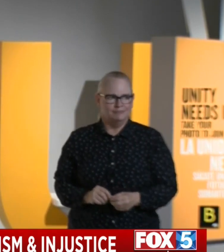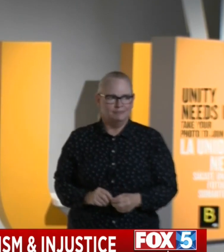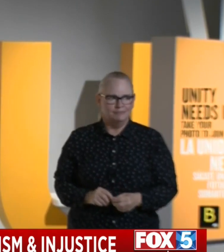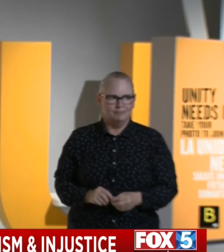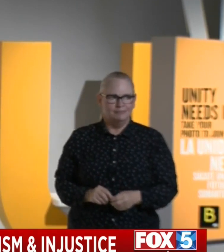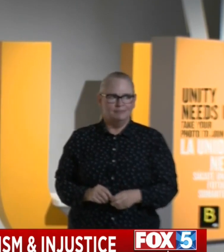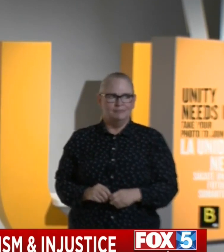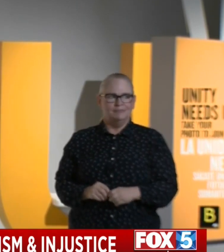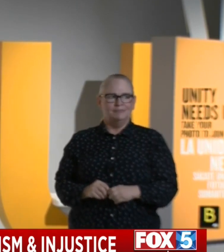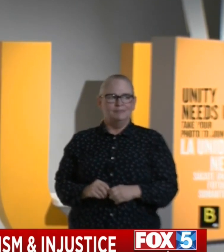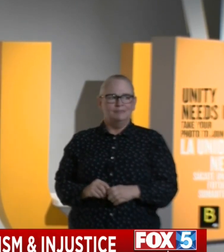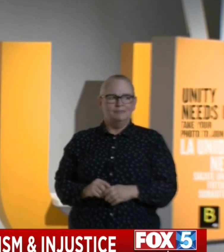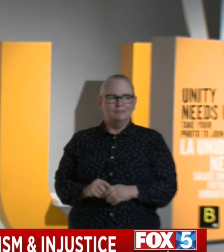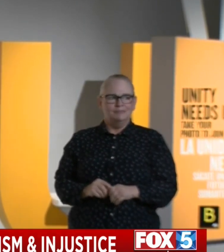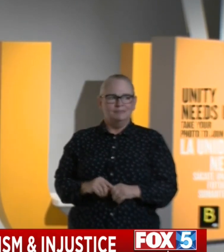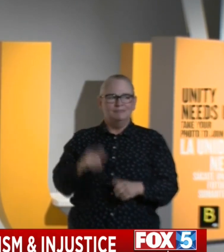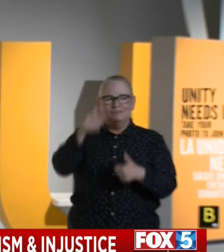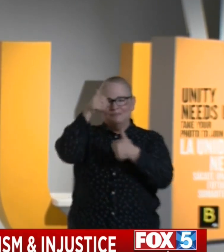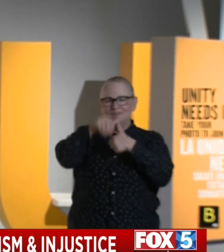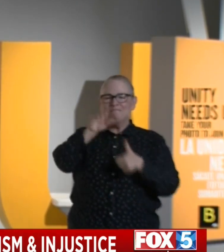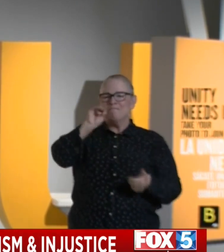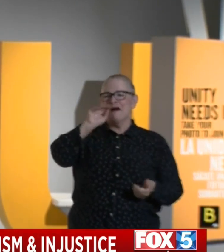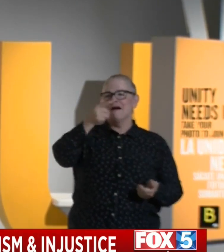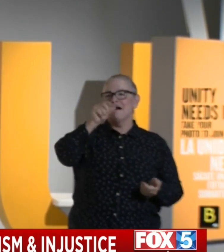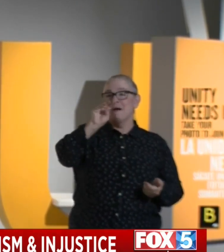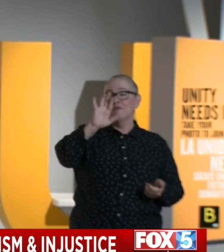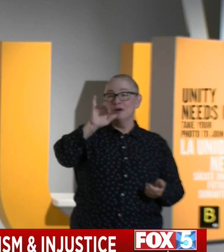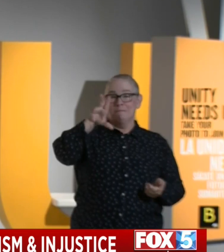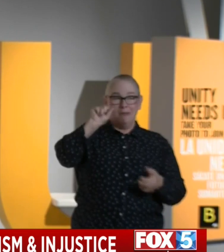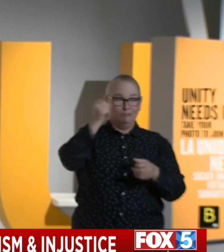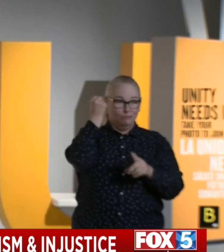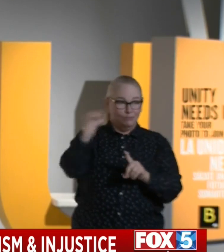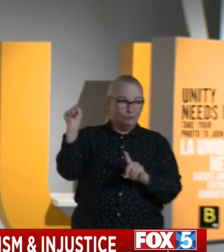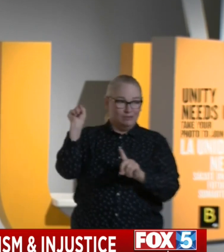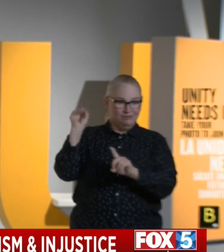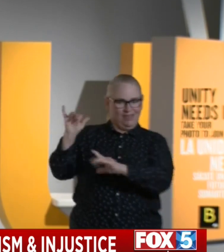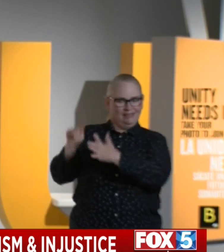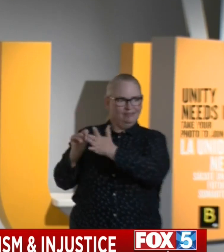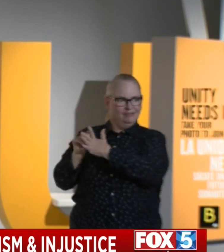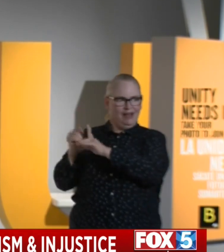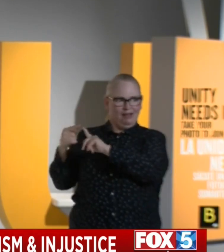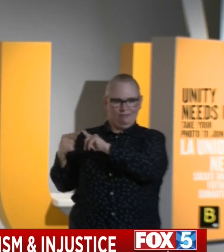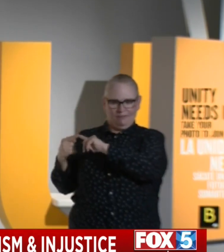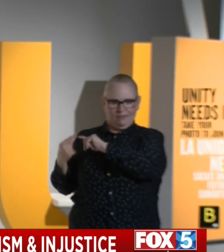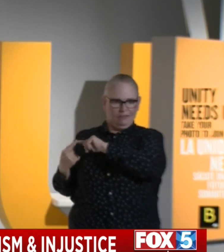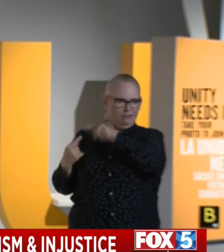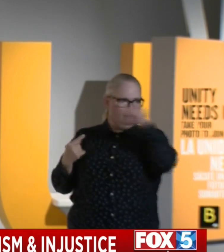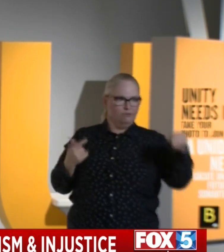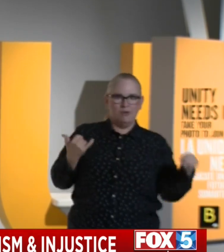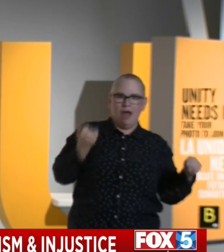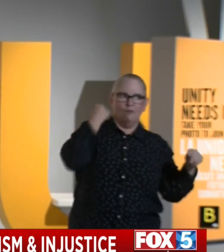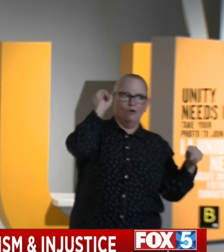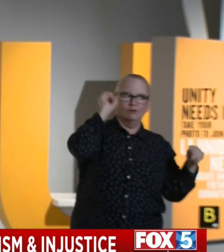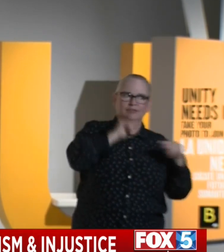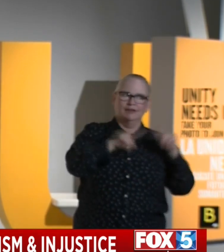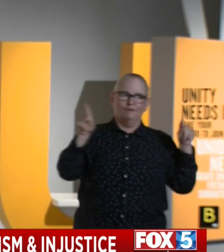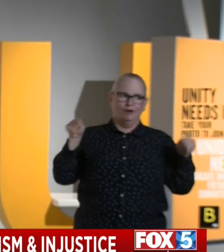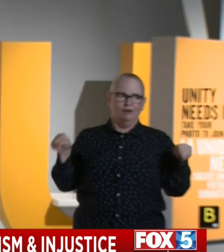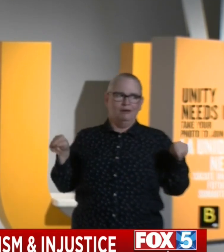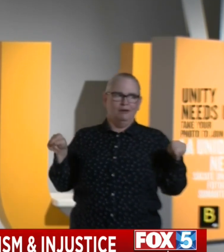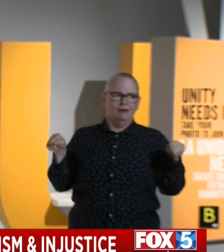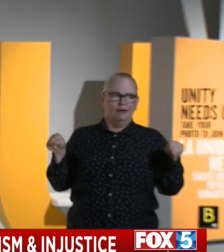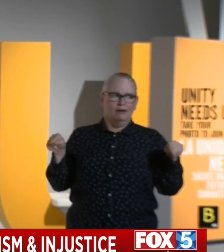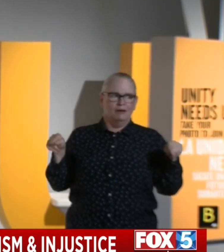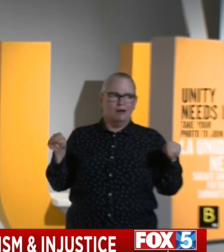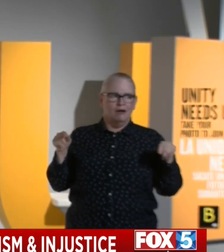helped lead. What makes this moment different from that moment? Is this a moment? Or is this a movement?